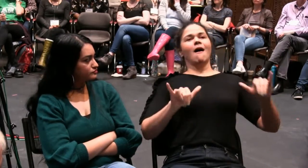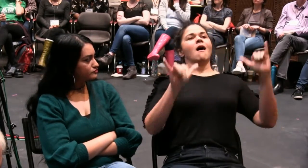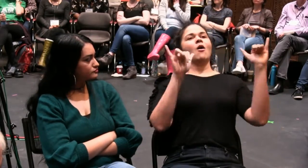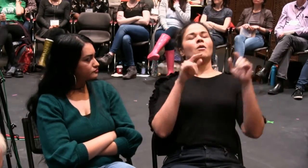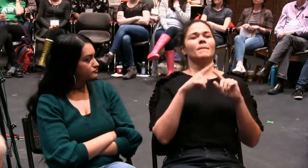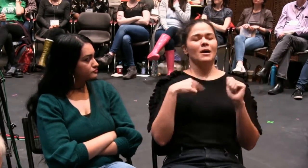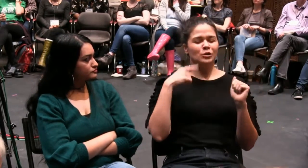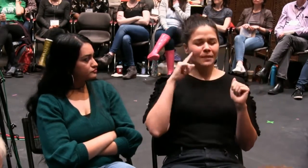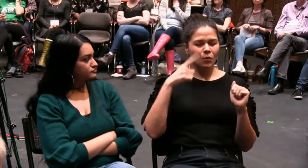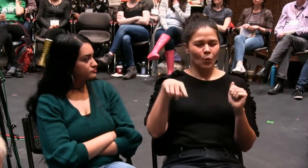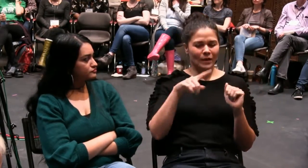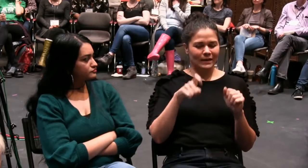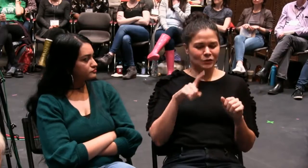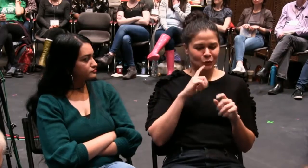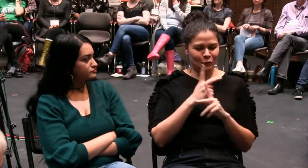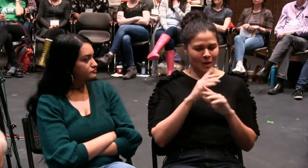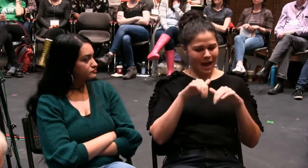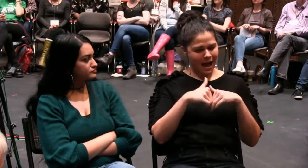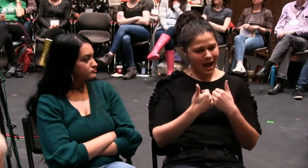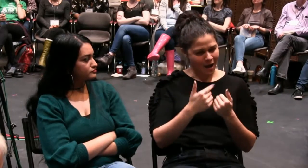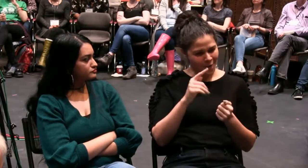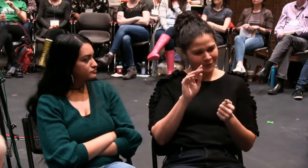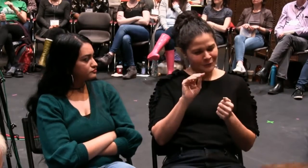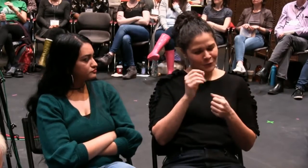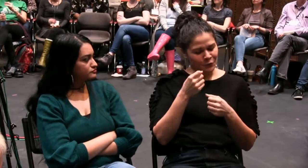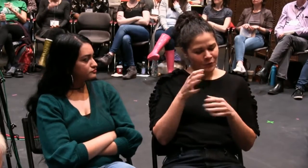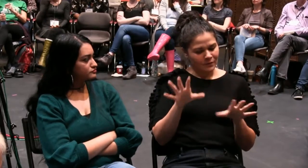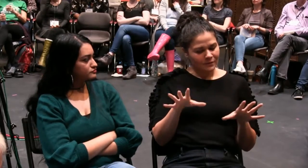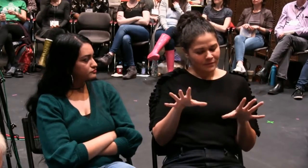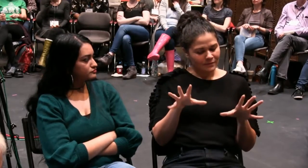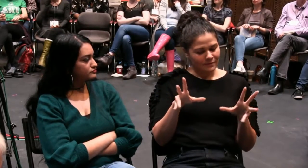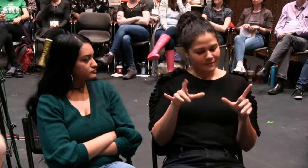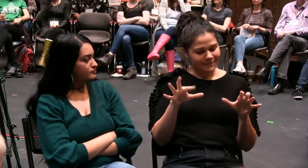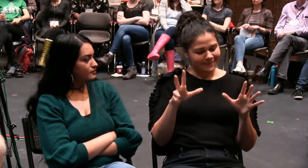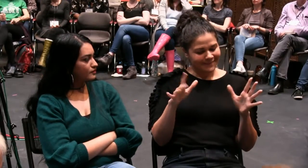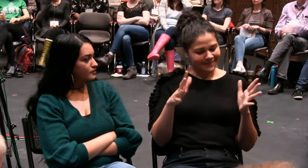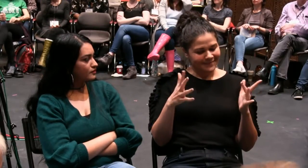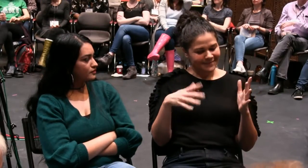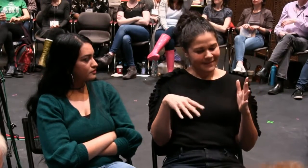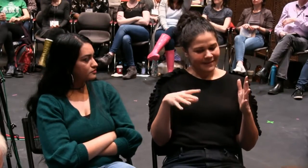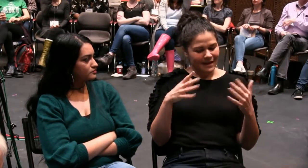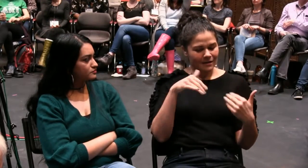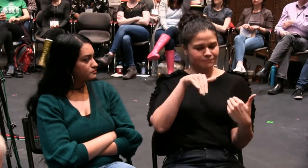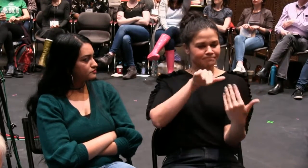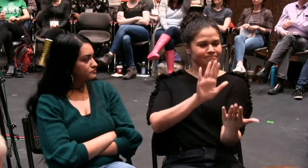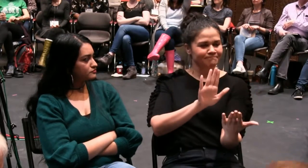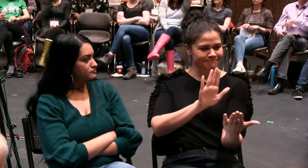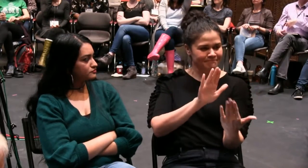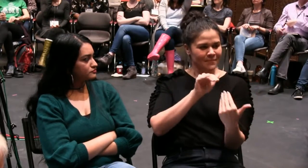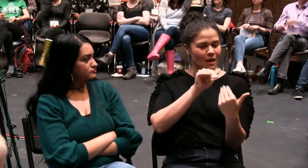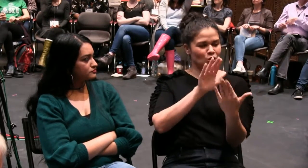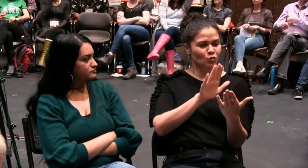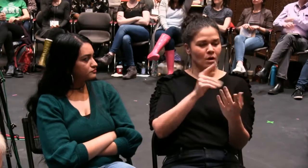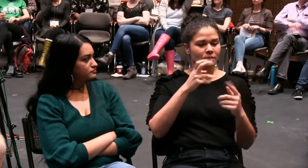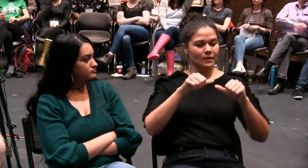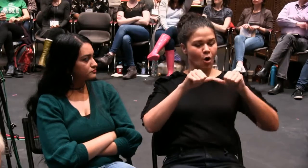That's so obvious. The common sense. I hadn't even thought of that. And we want to give these hearing people that opportunity to have that light bulb go off.